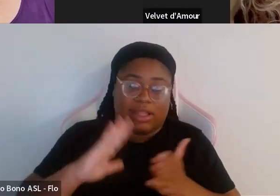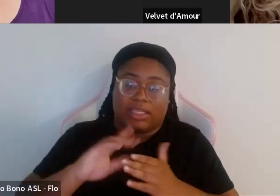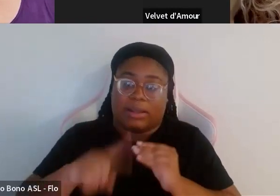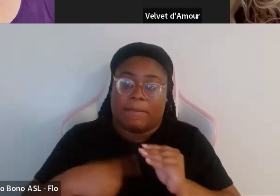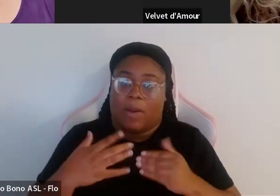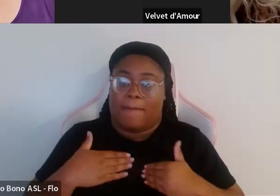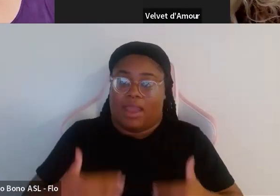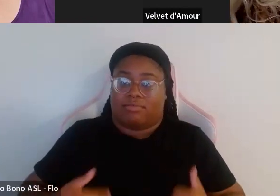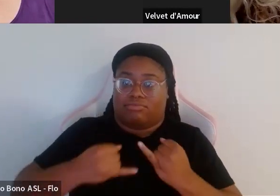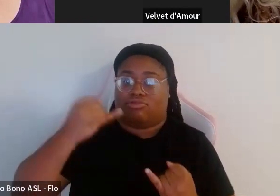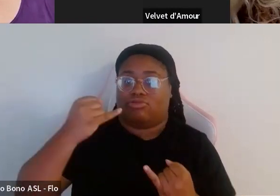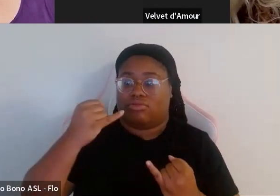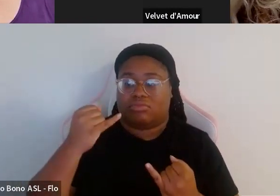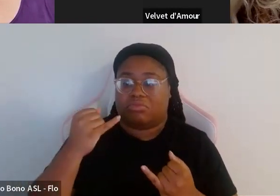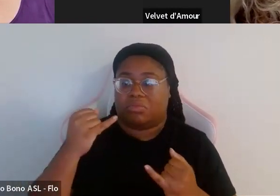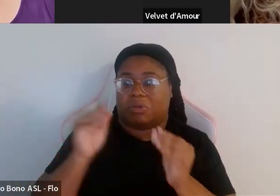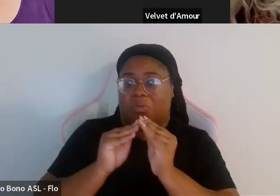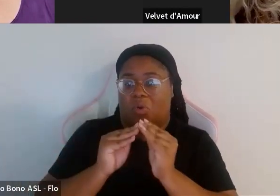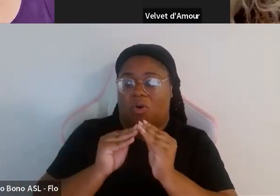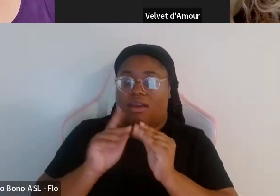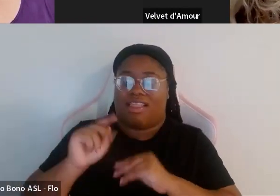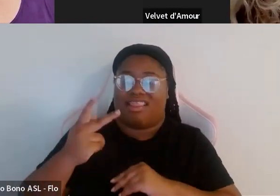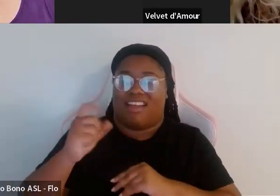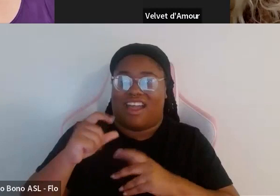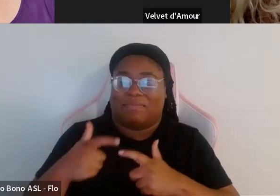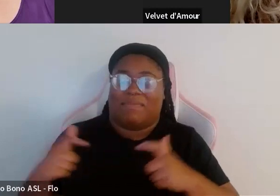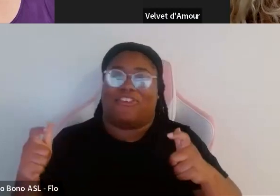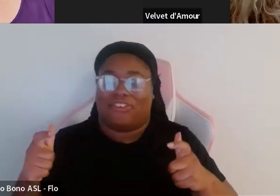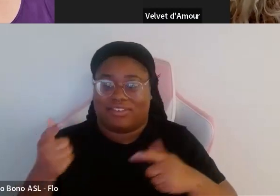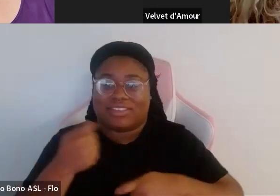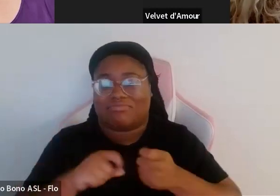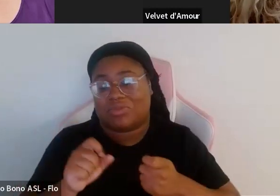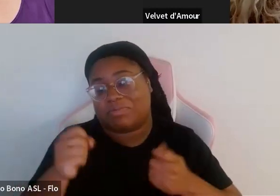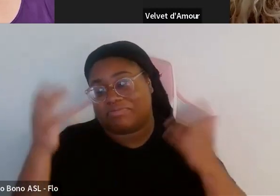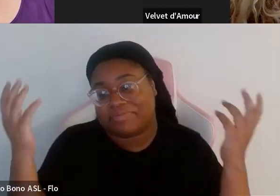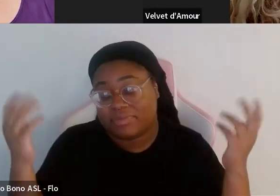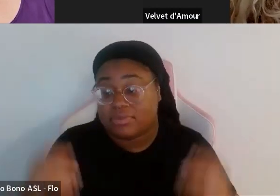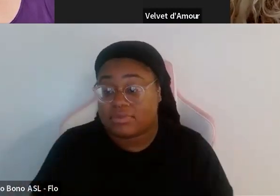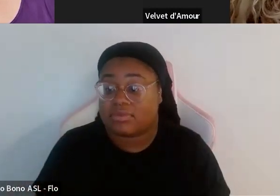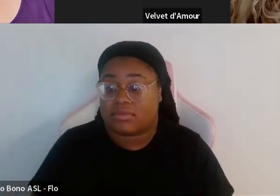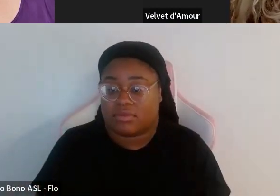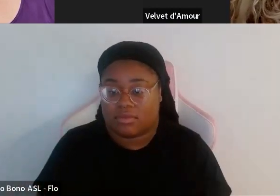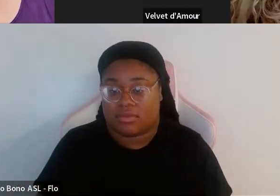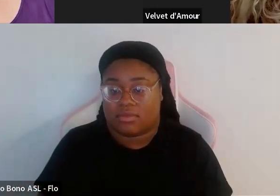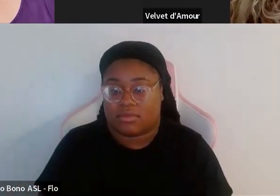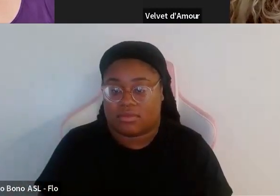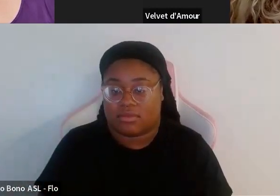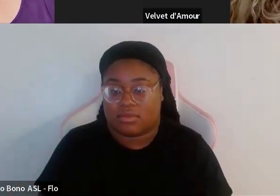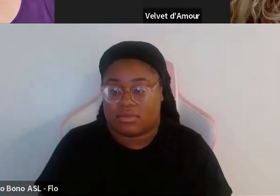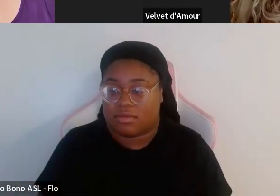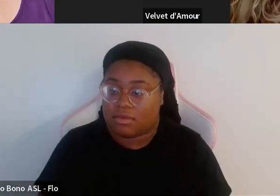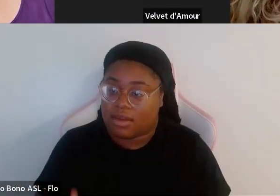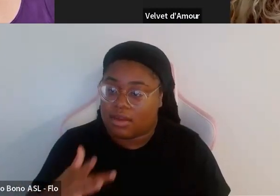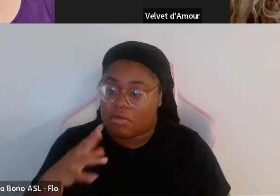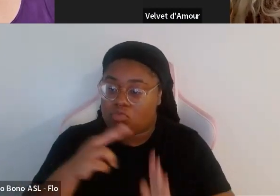waist small as much as it was about making my hips big so you know how do you feel about fashion made for those who are in the alternative scene